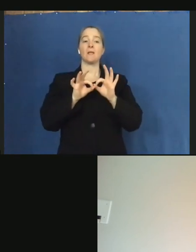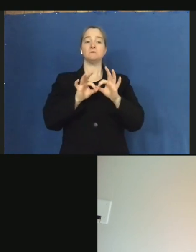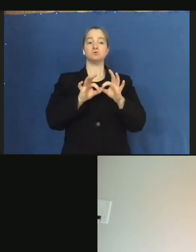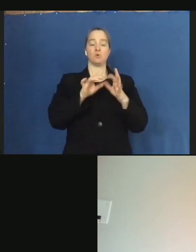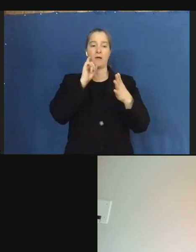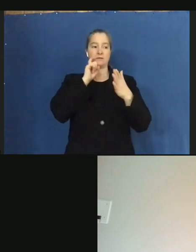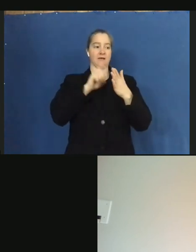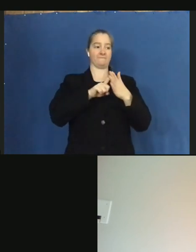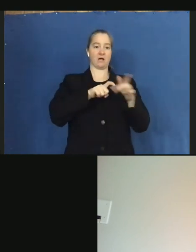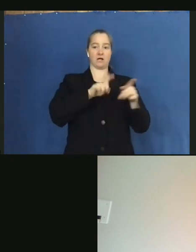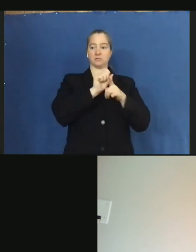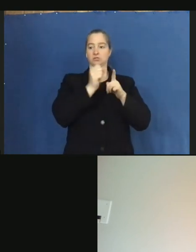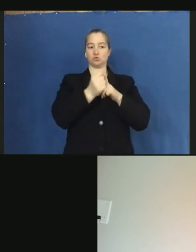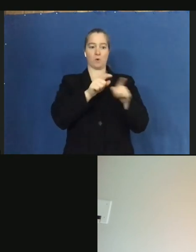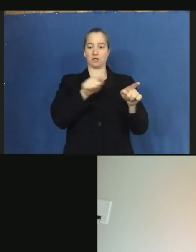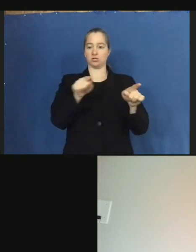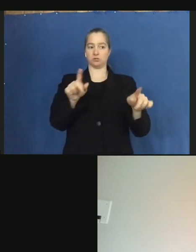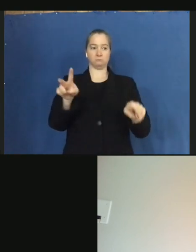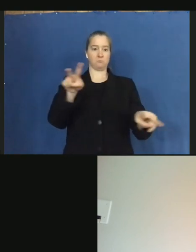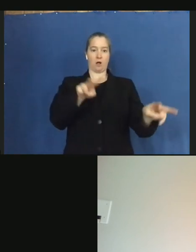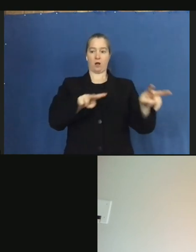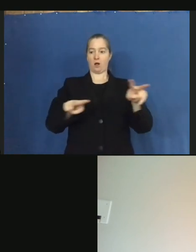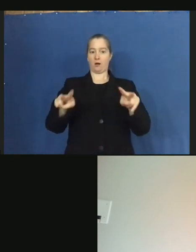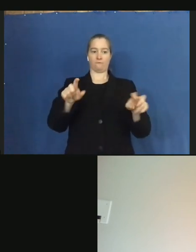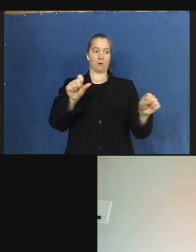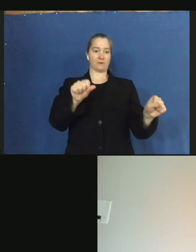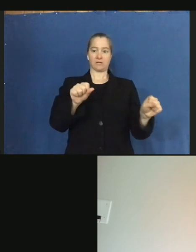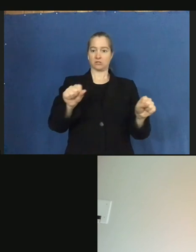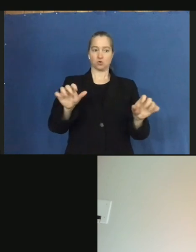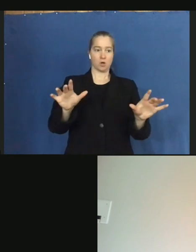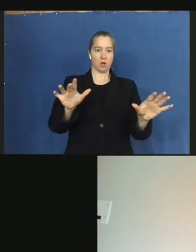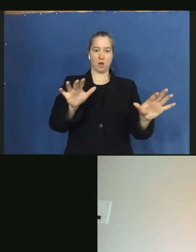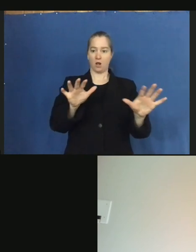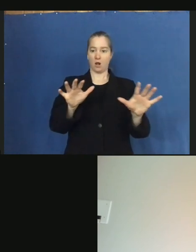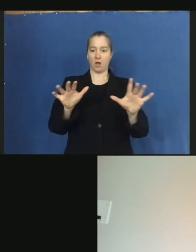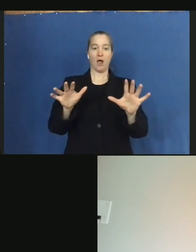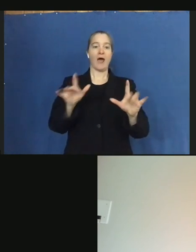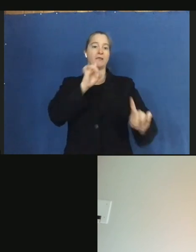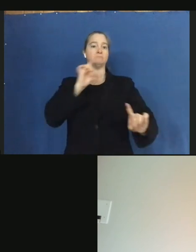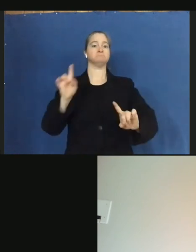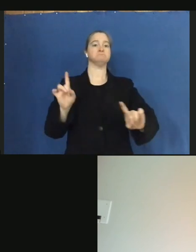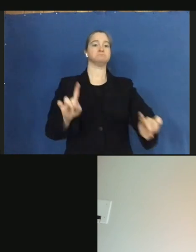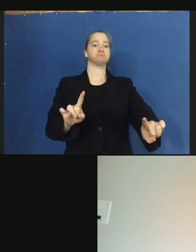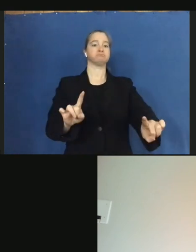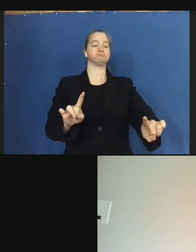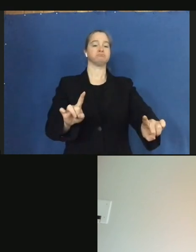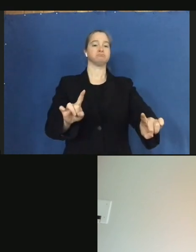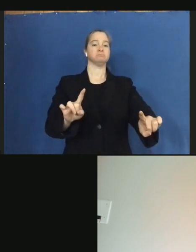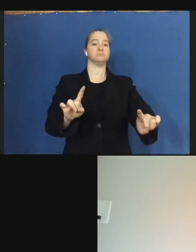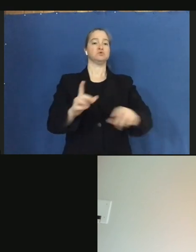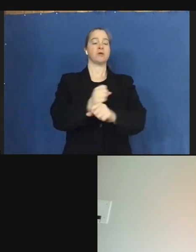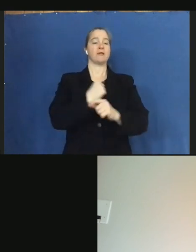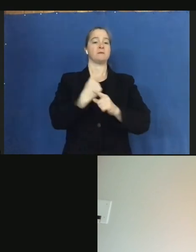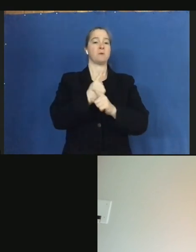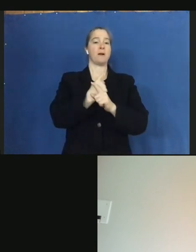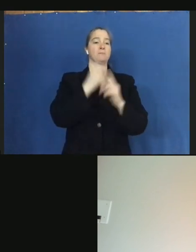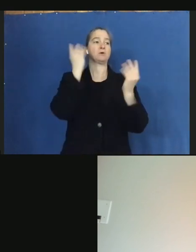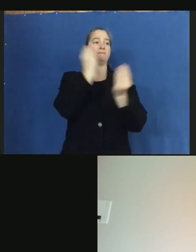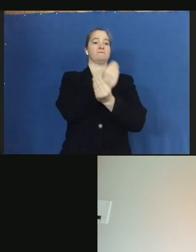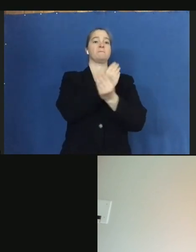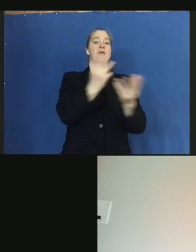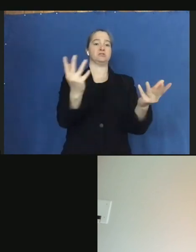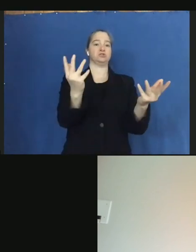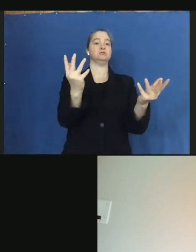types of situations, monitoring for the potential, and being able to respond accordingly to be able to get the proper information out to folks. Maybe